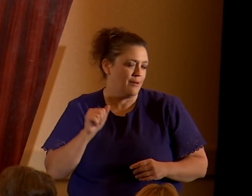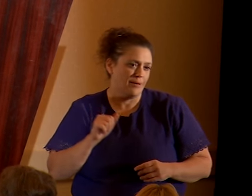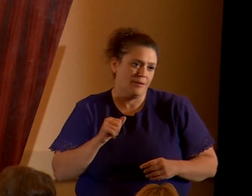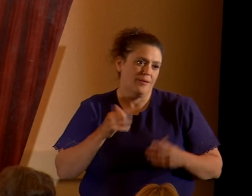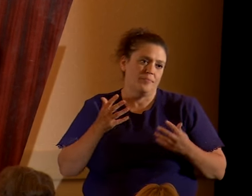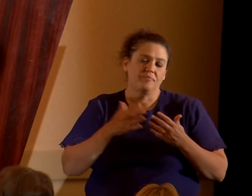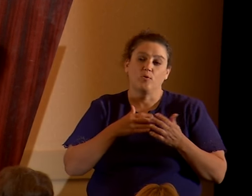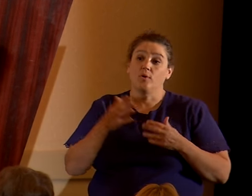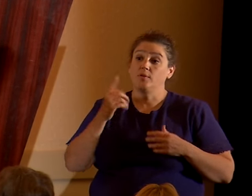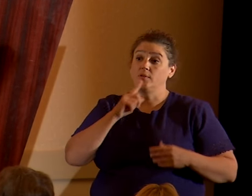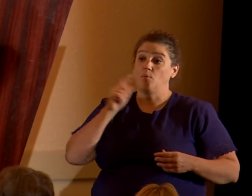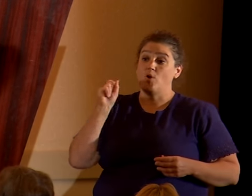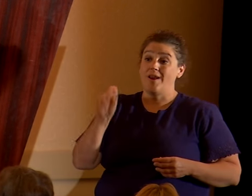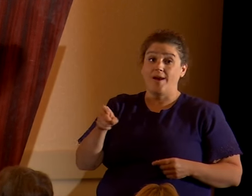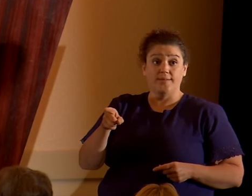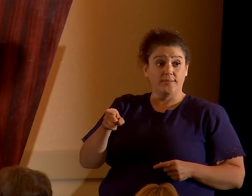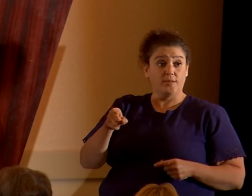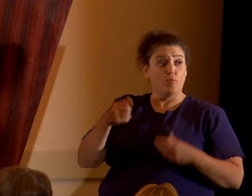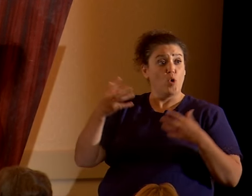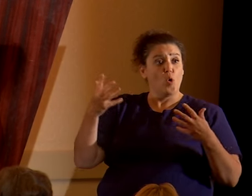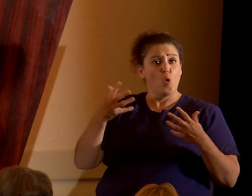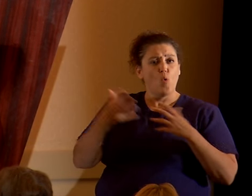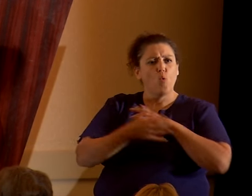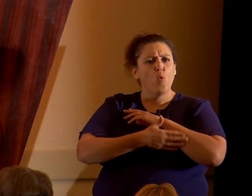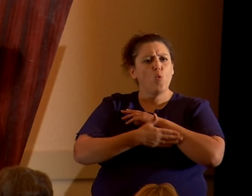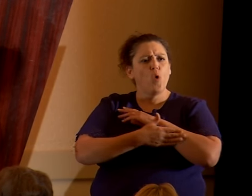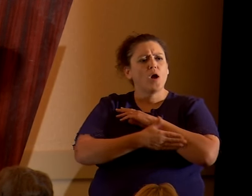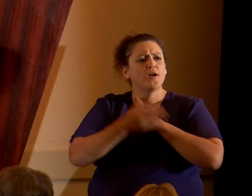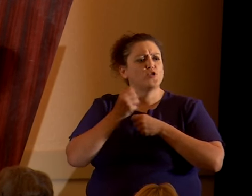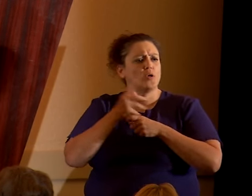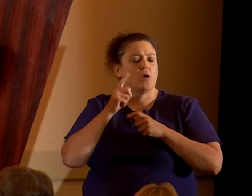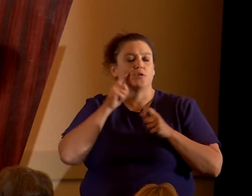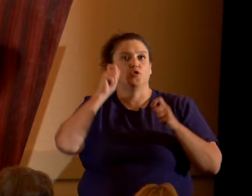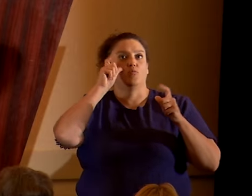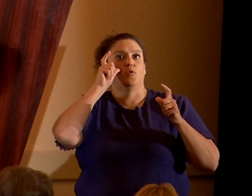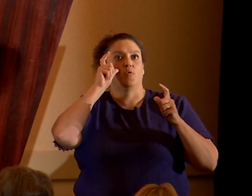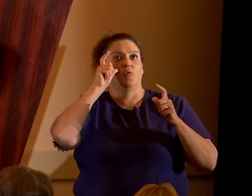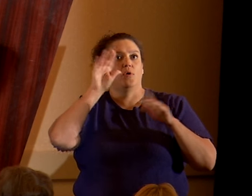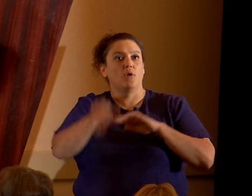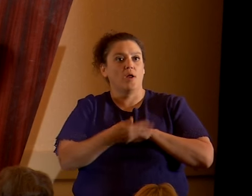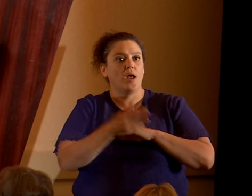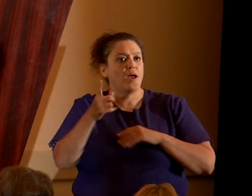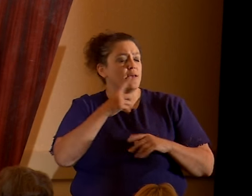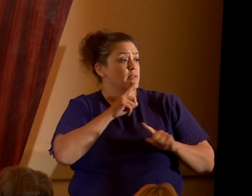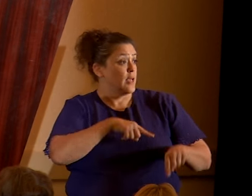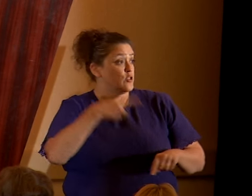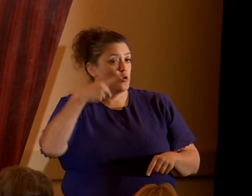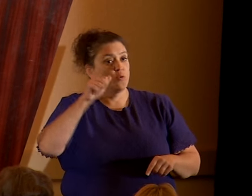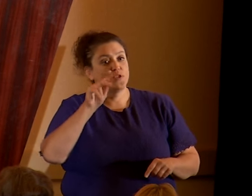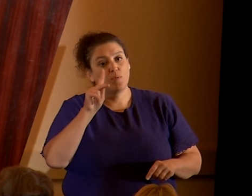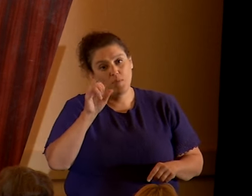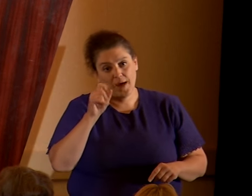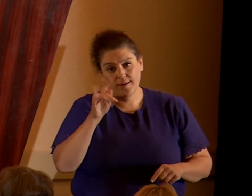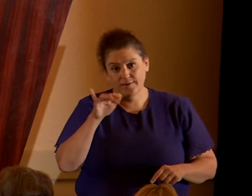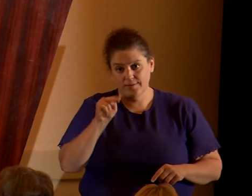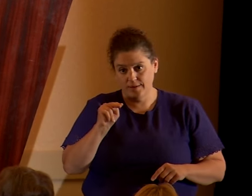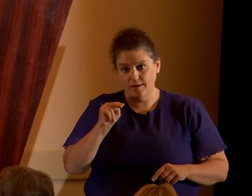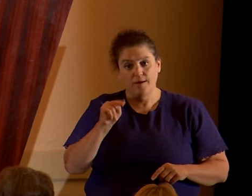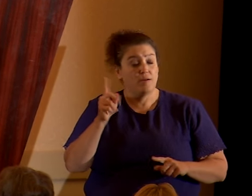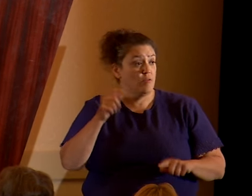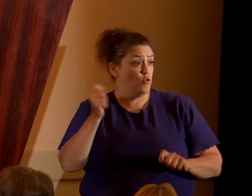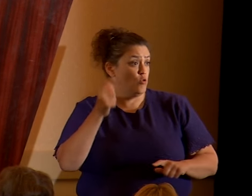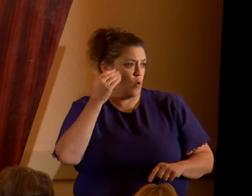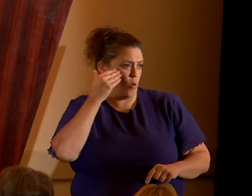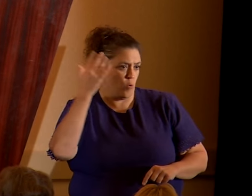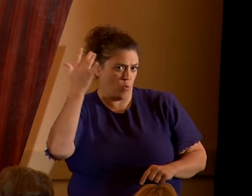He was asked what country that keeps you awake at night. He answered Pakistan. And I think you all know the answer why. There is